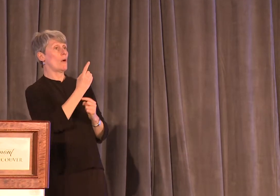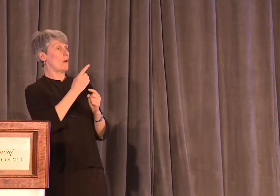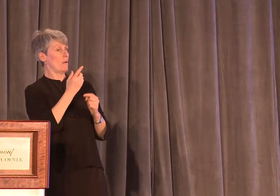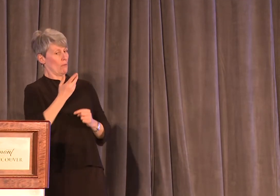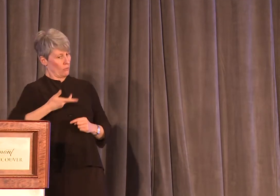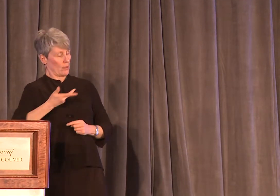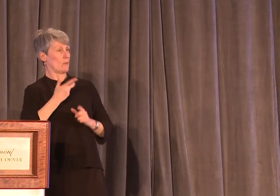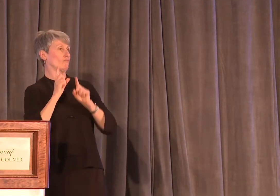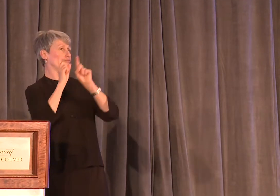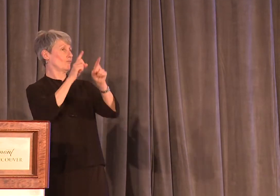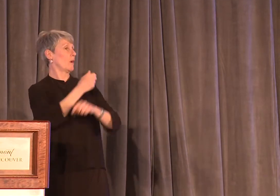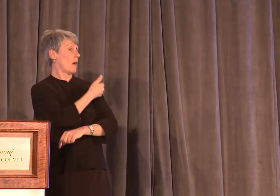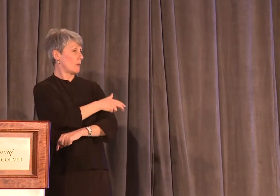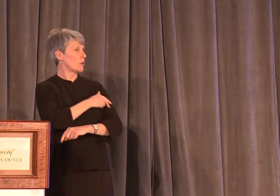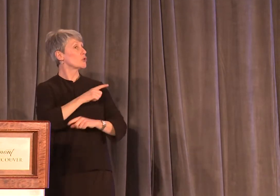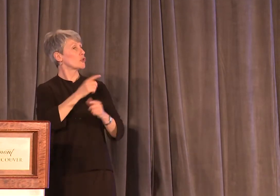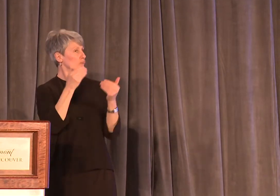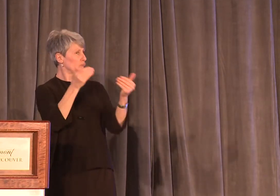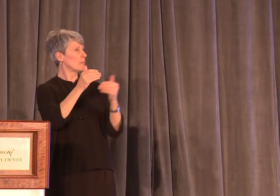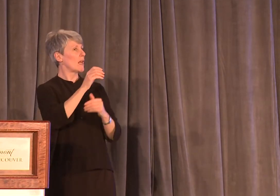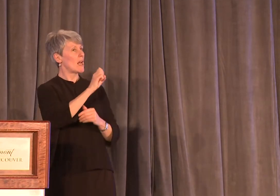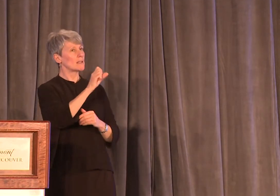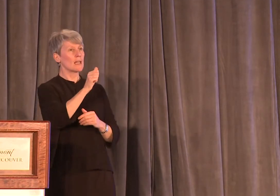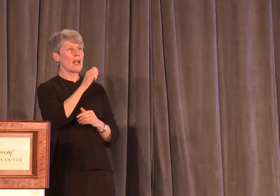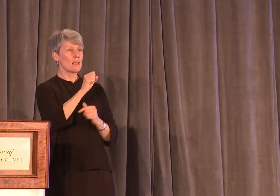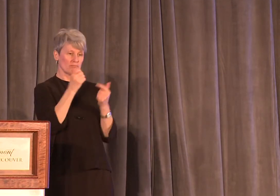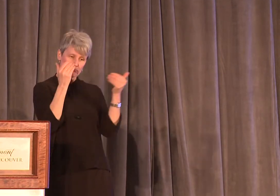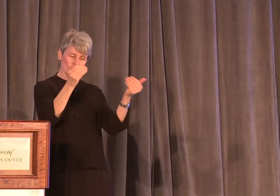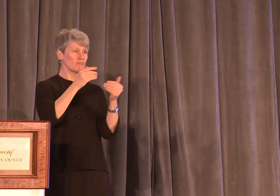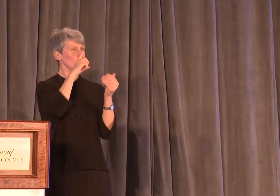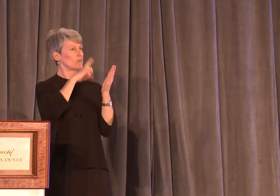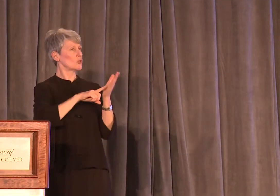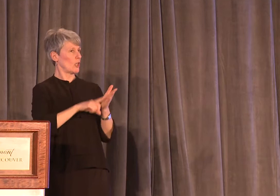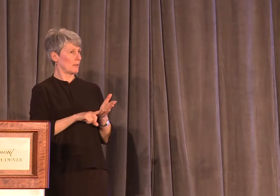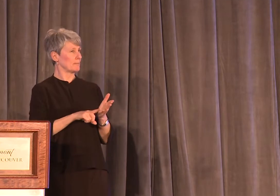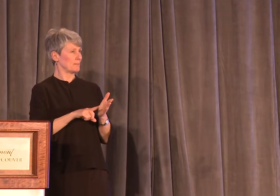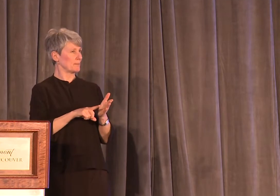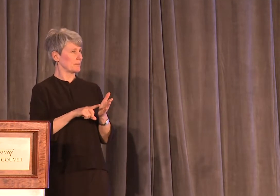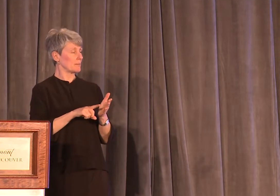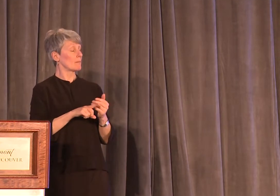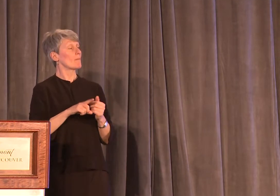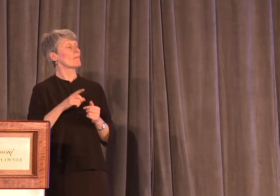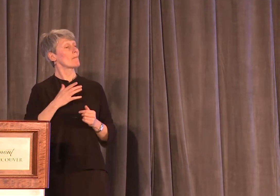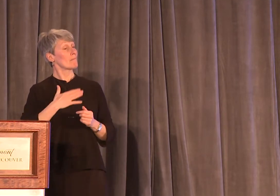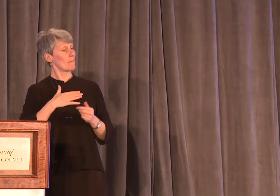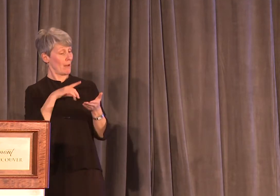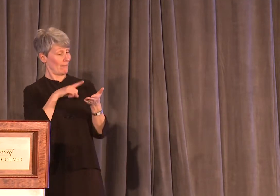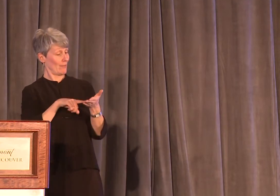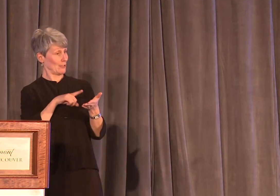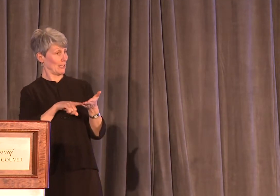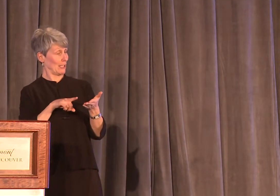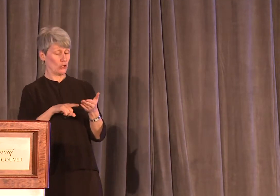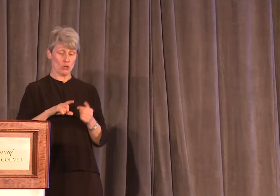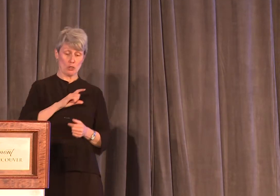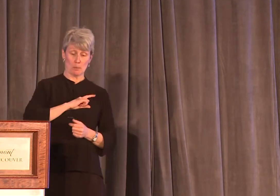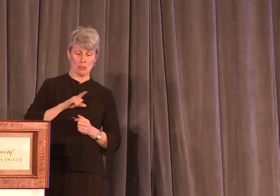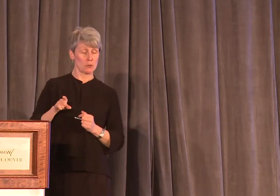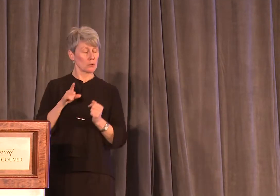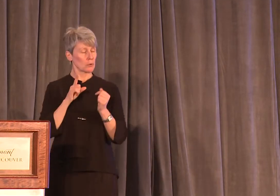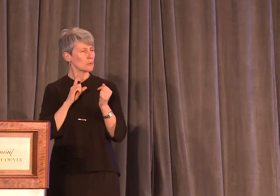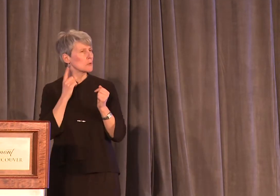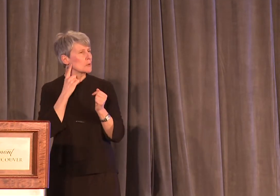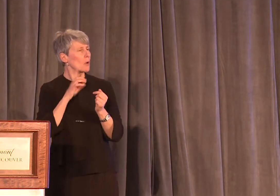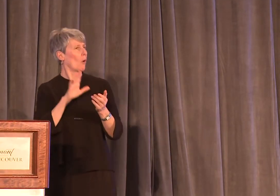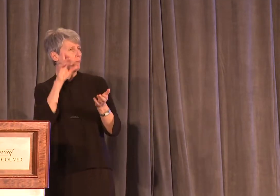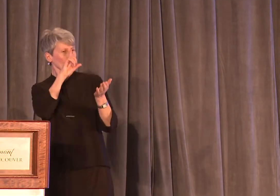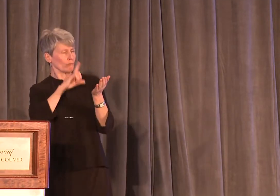to the hospital where she consented to a sexual assault exam. But my investigation showed that the officer tasked with looking into this